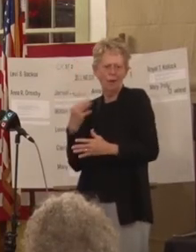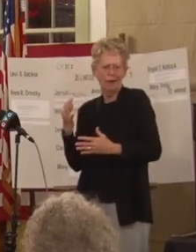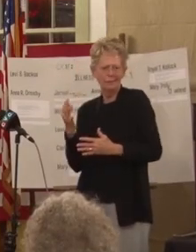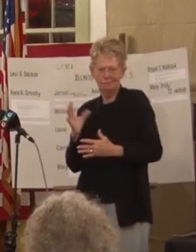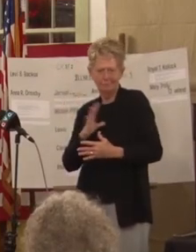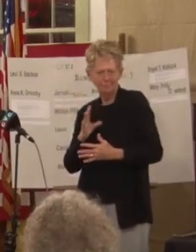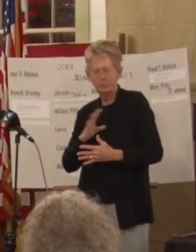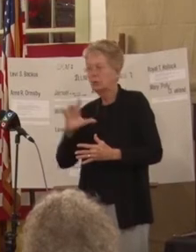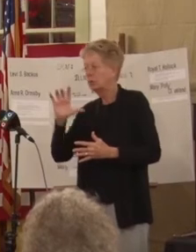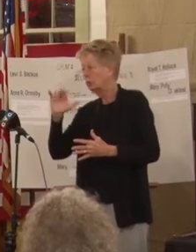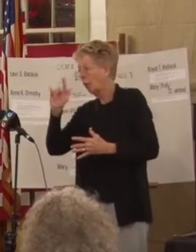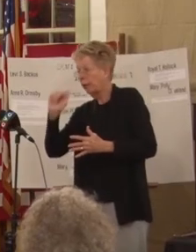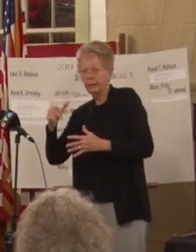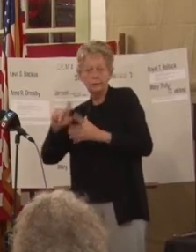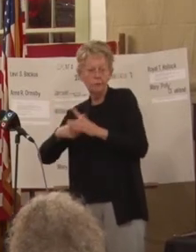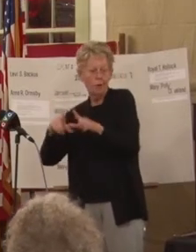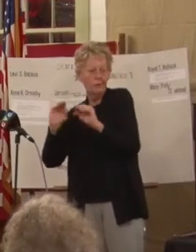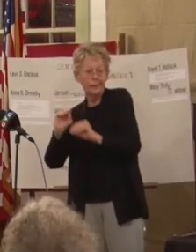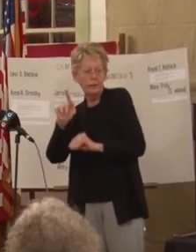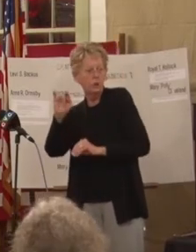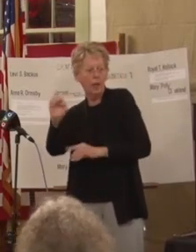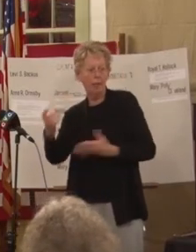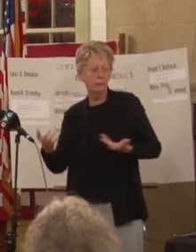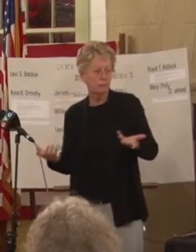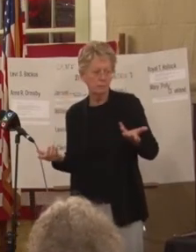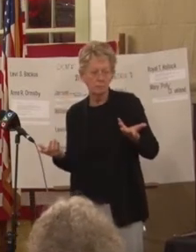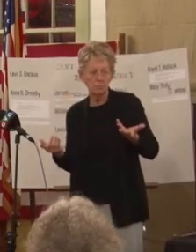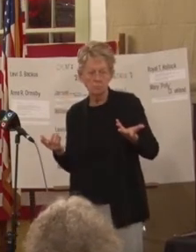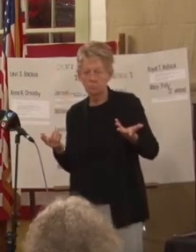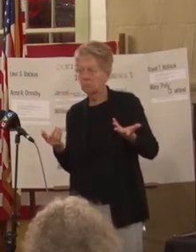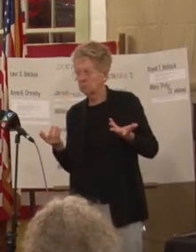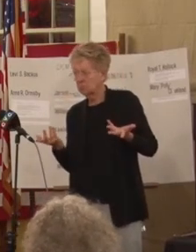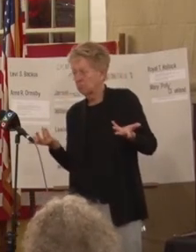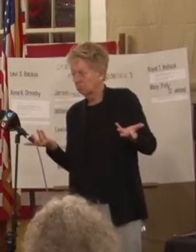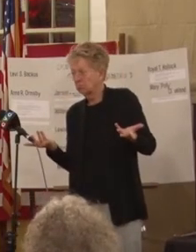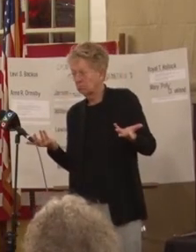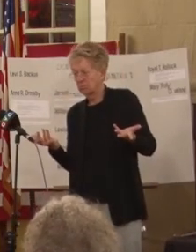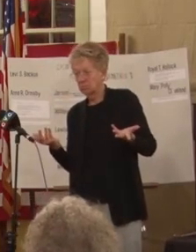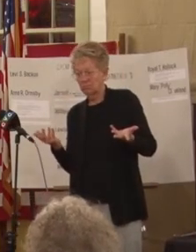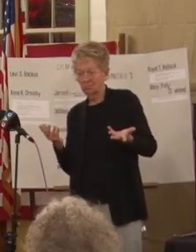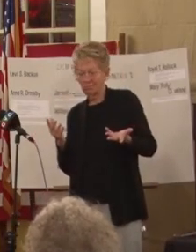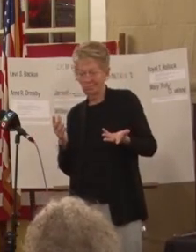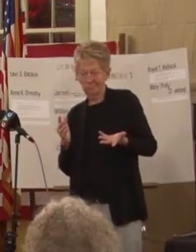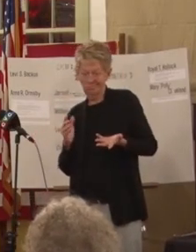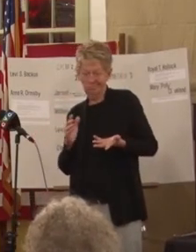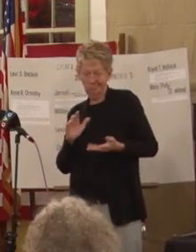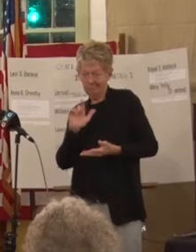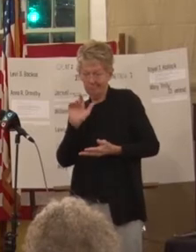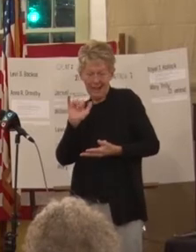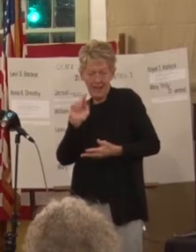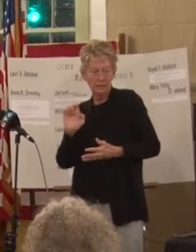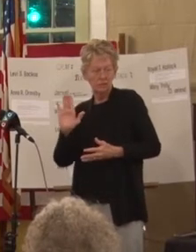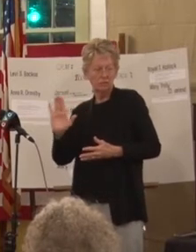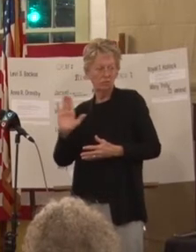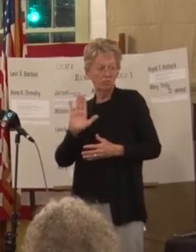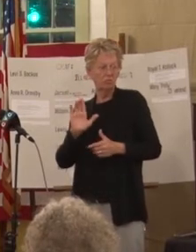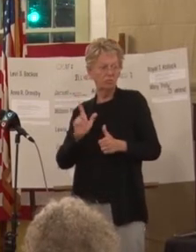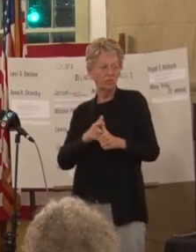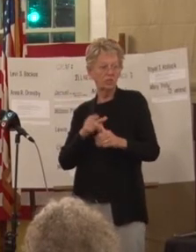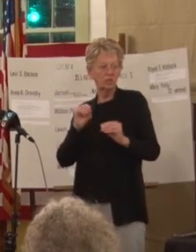started teaching Alice and Lydia Surgeny was Alice's first teacher so and we